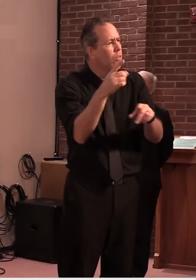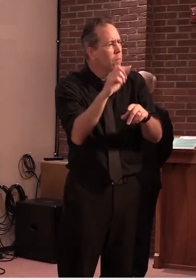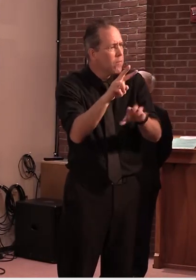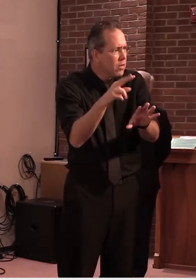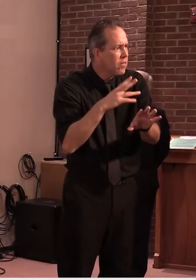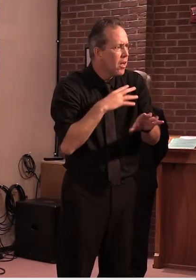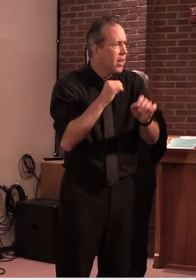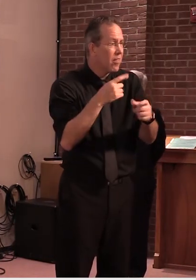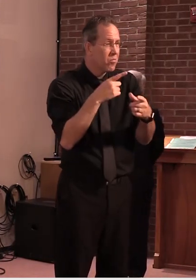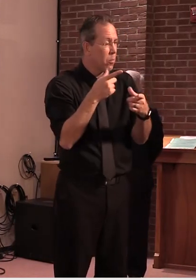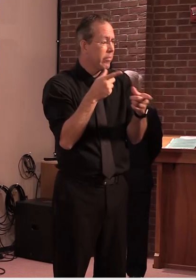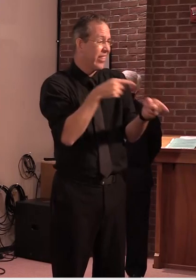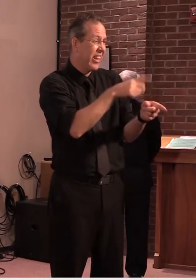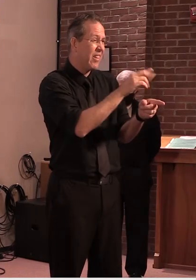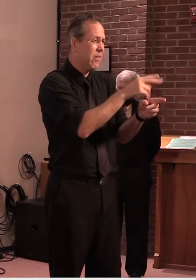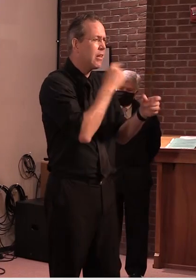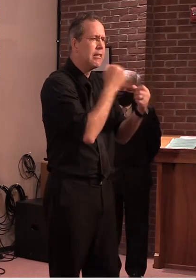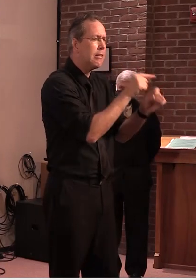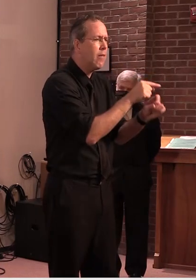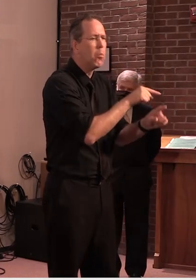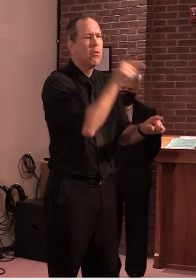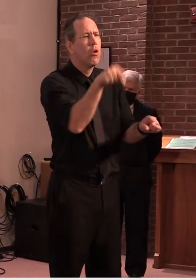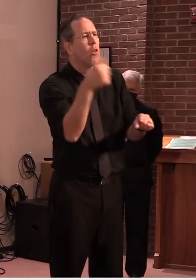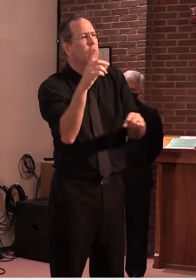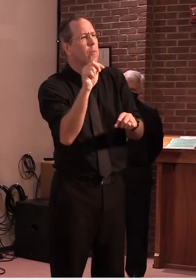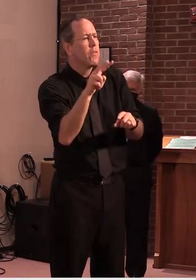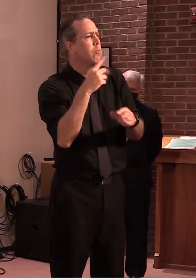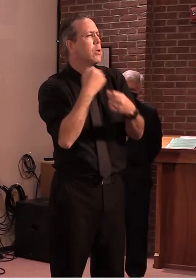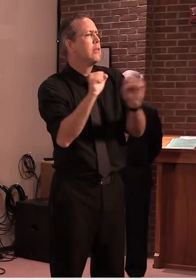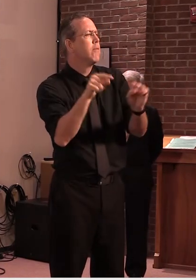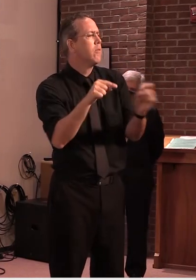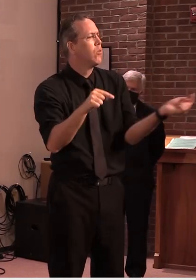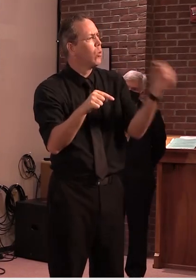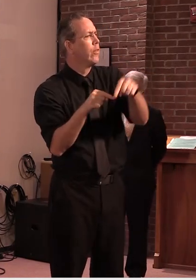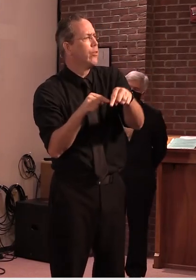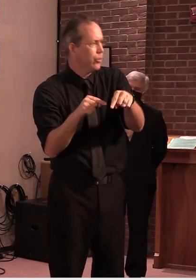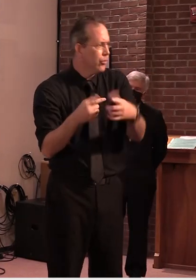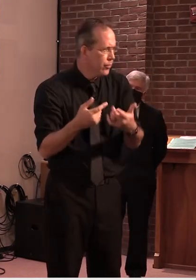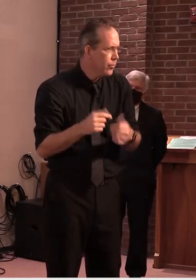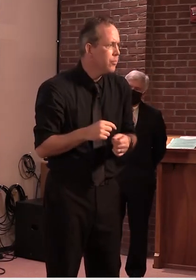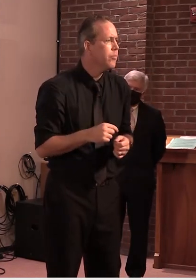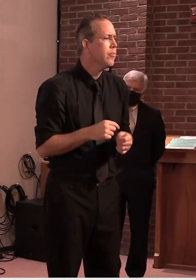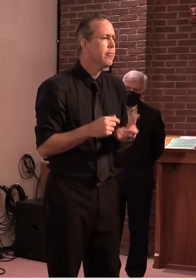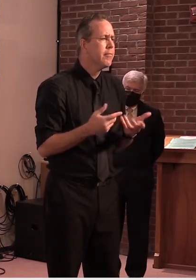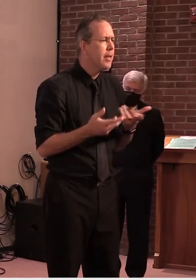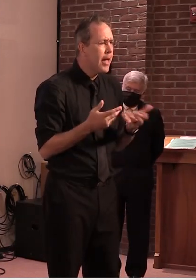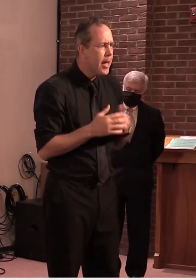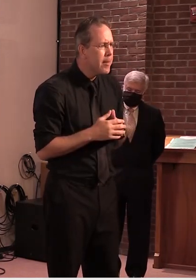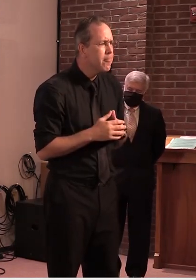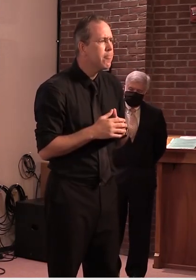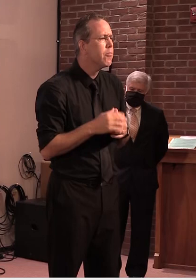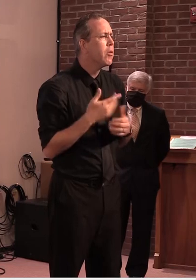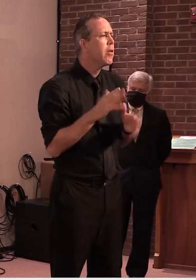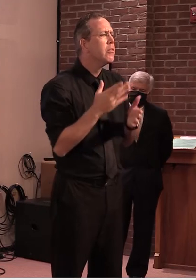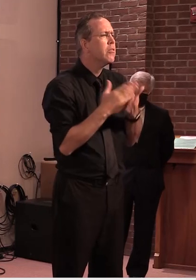and if we can give any flexibility in terms of some of the dates the renewal notices and so forth we'll be we'll